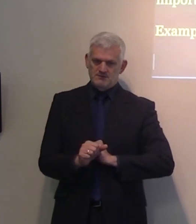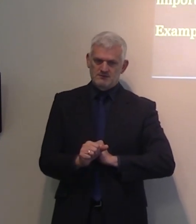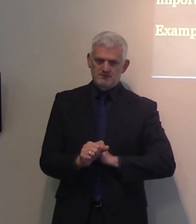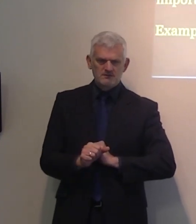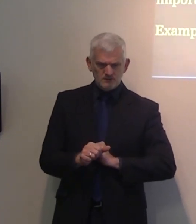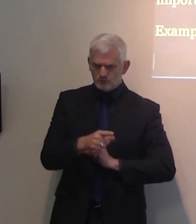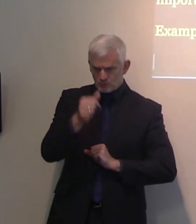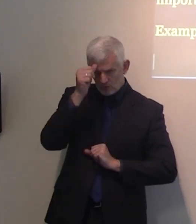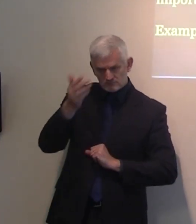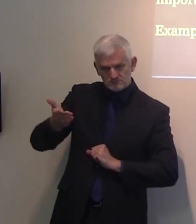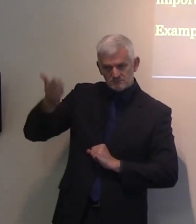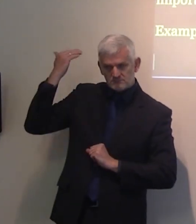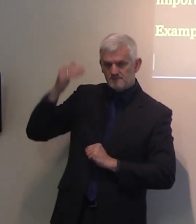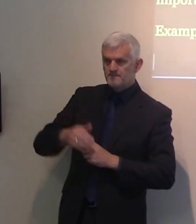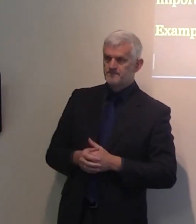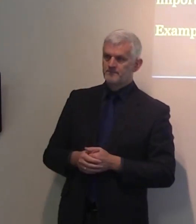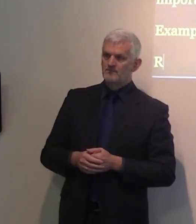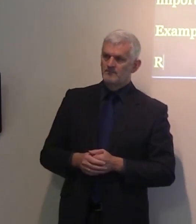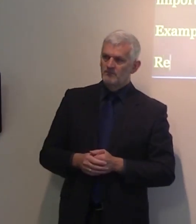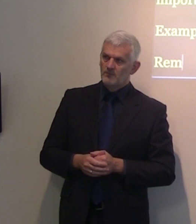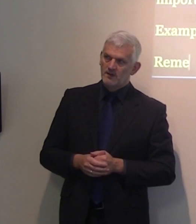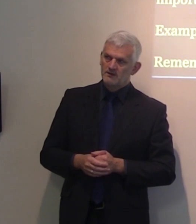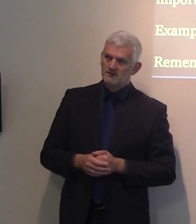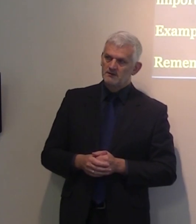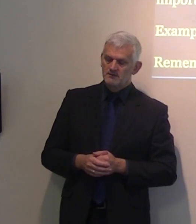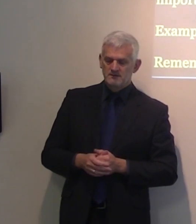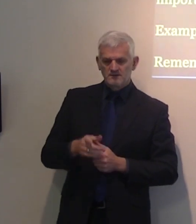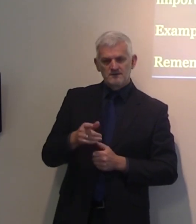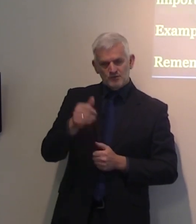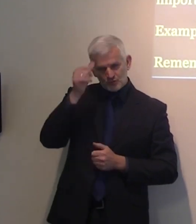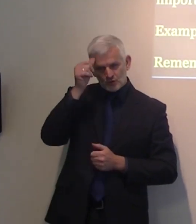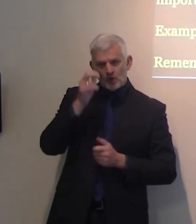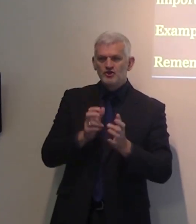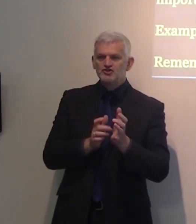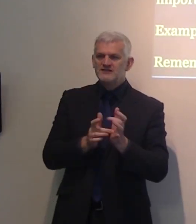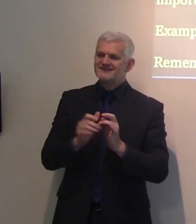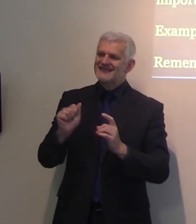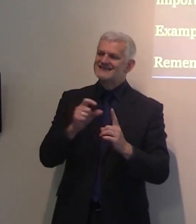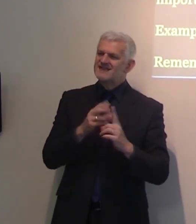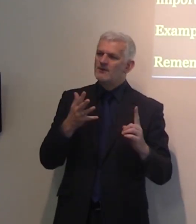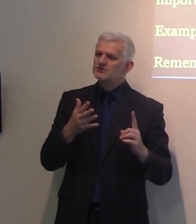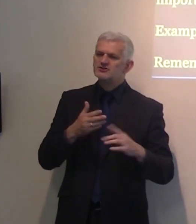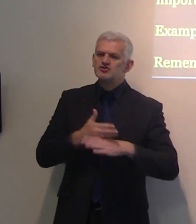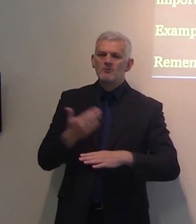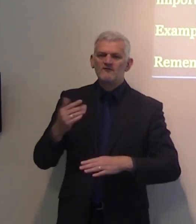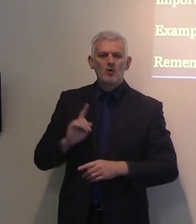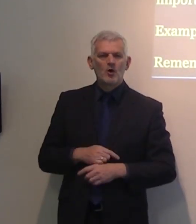past, remember most of Jesus' disciples were fishermen. And in the past, meat